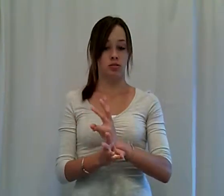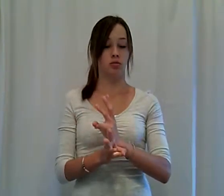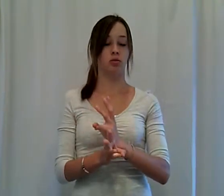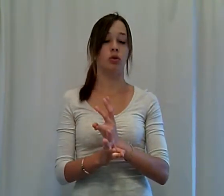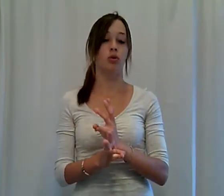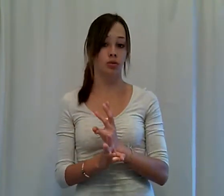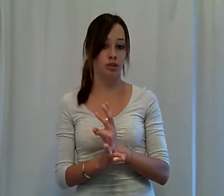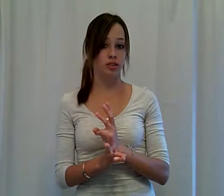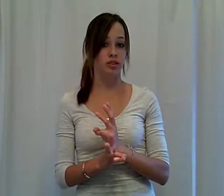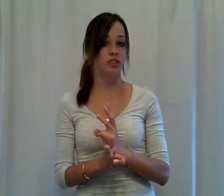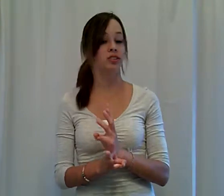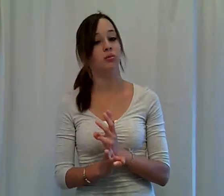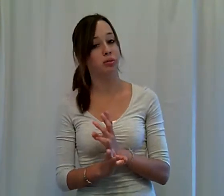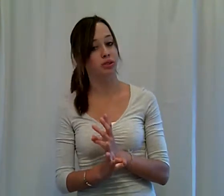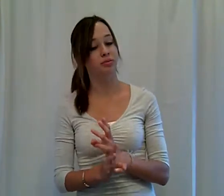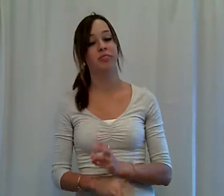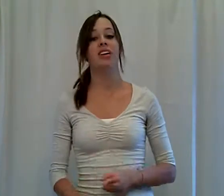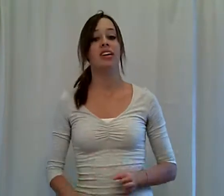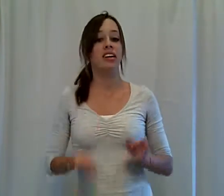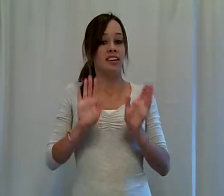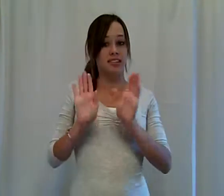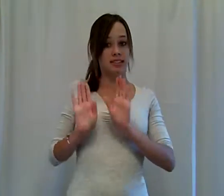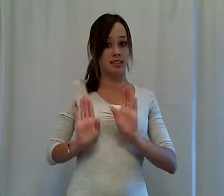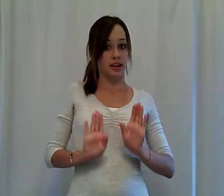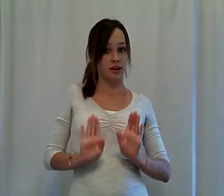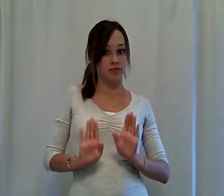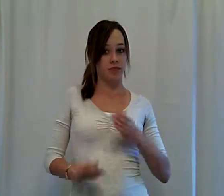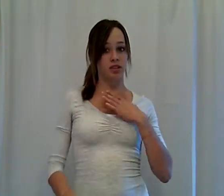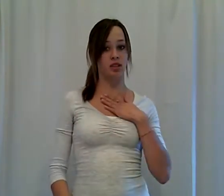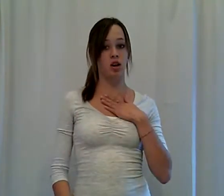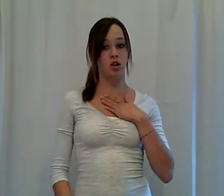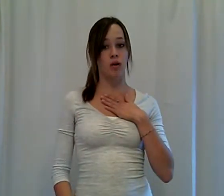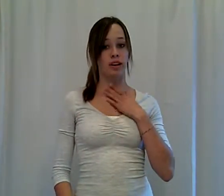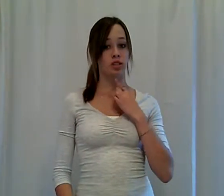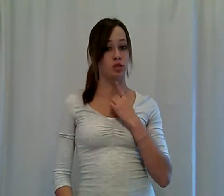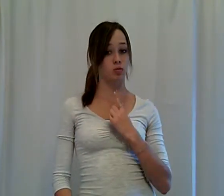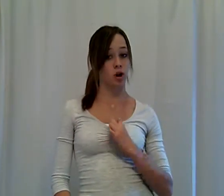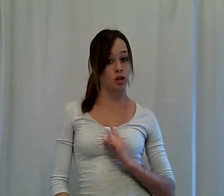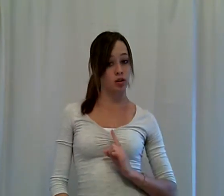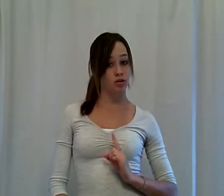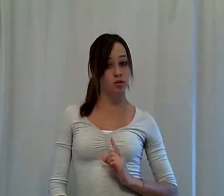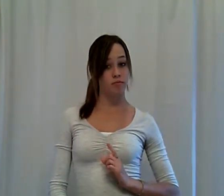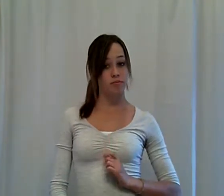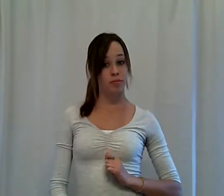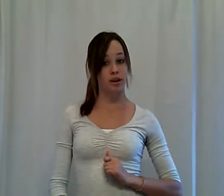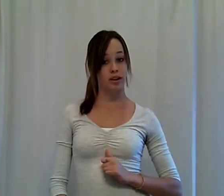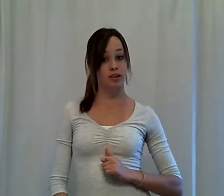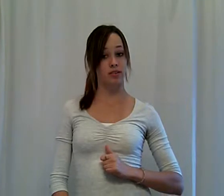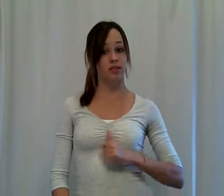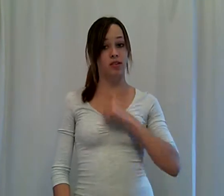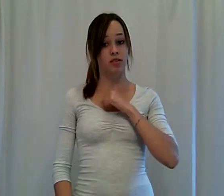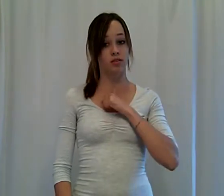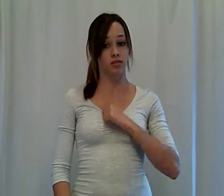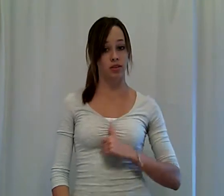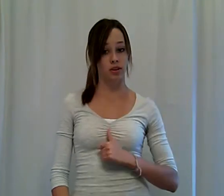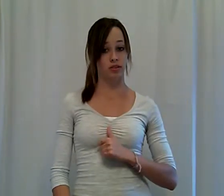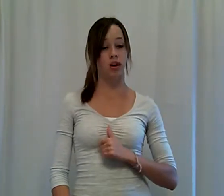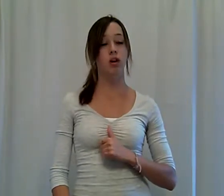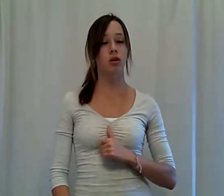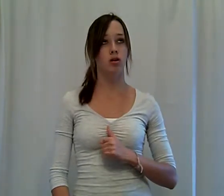The whole world is scared. So I swallow my fear. Oh no,